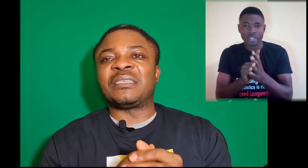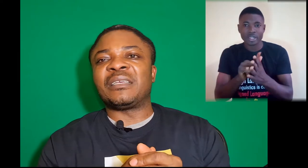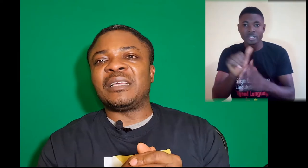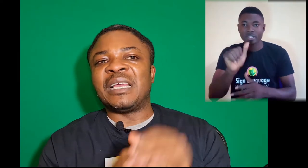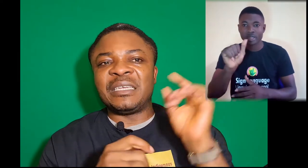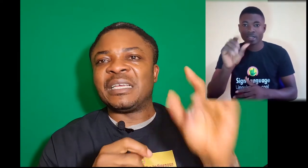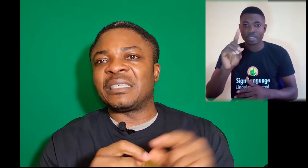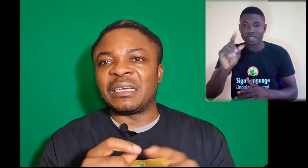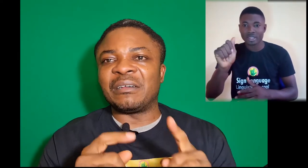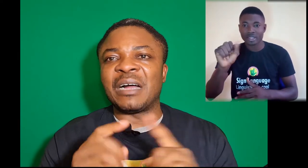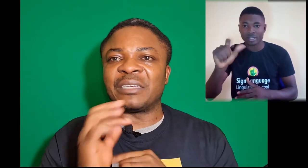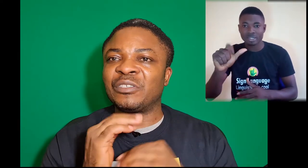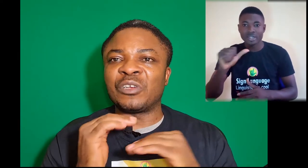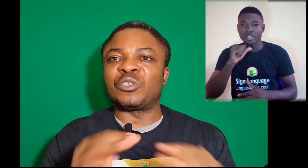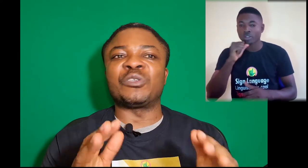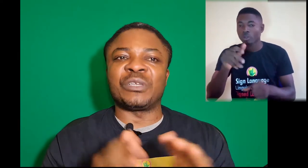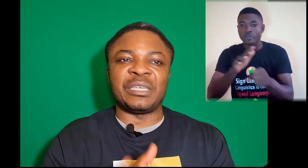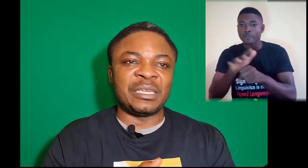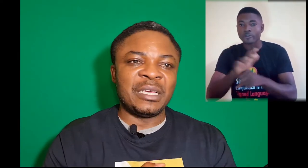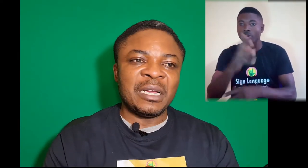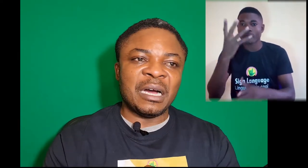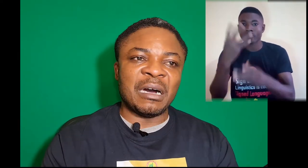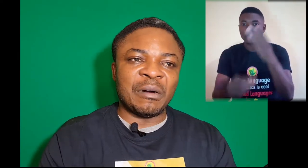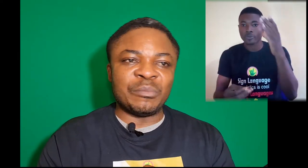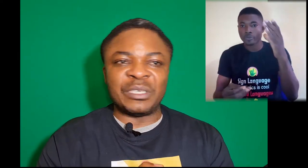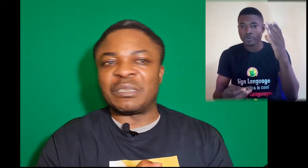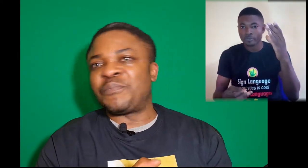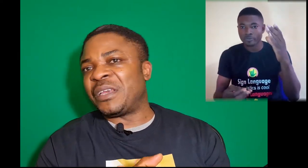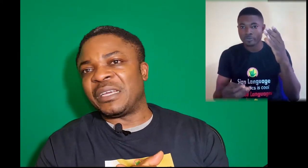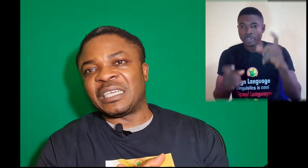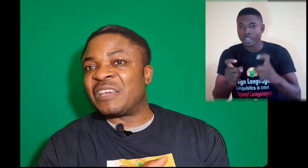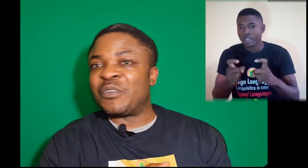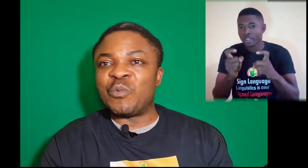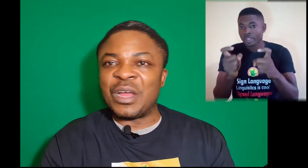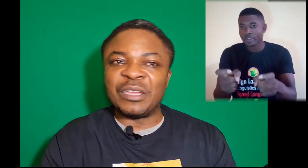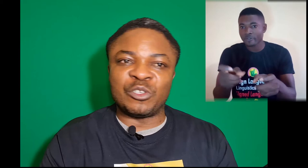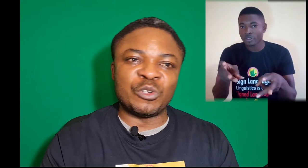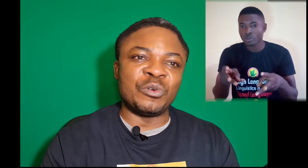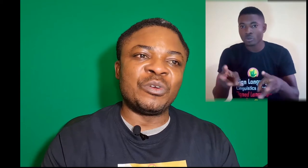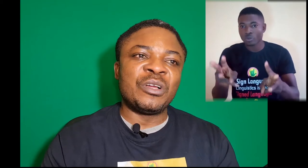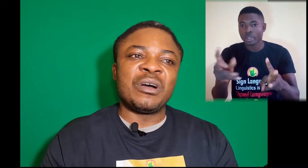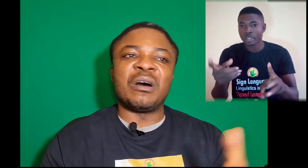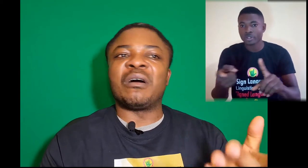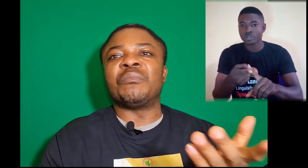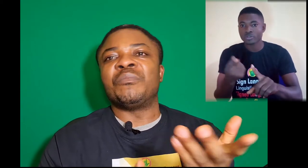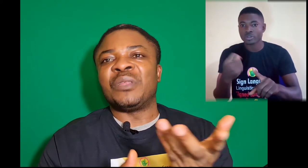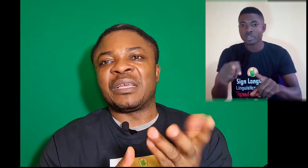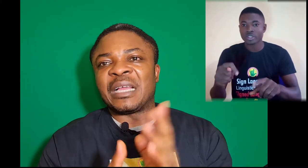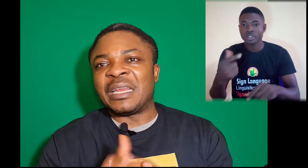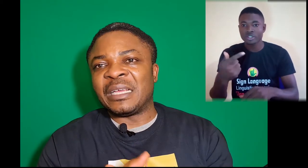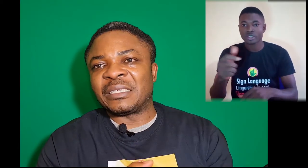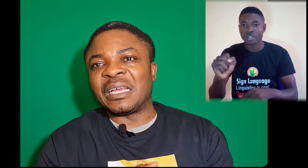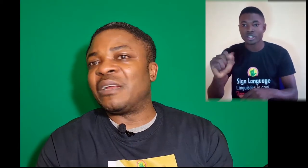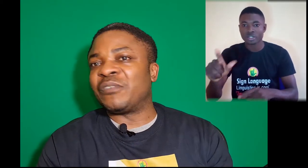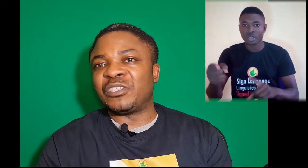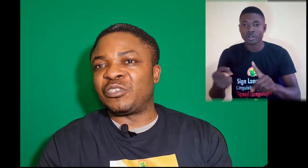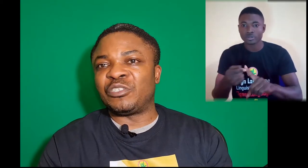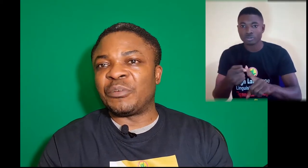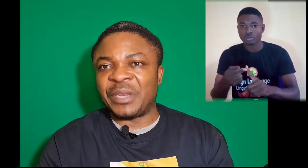ADSL has not totally disappeared, giving way to the Ghanaian sign language to dominate.